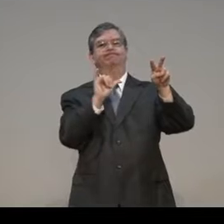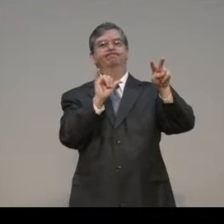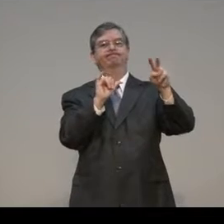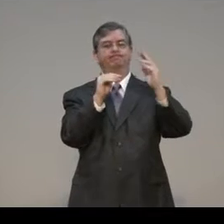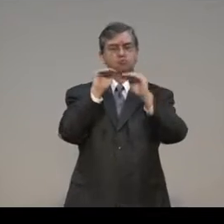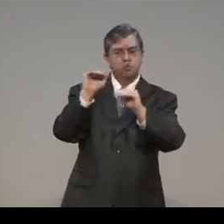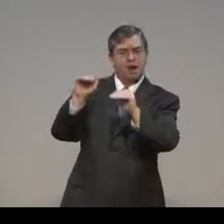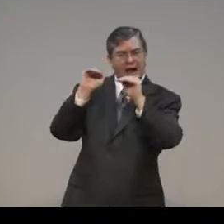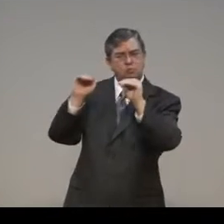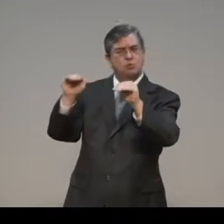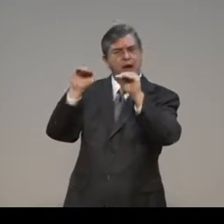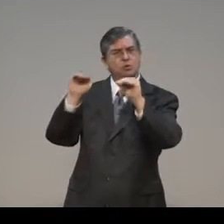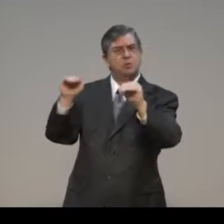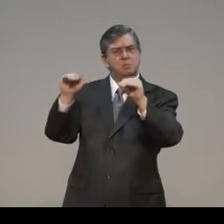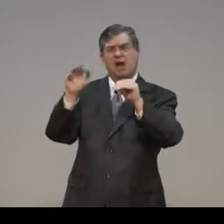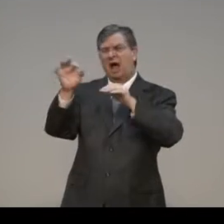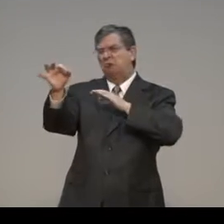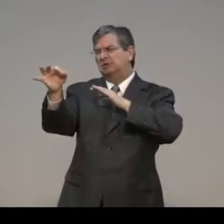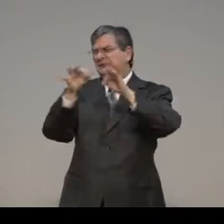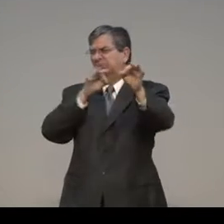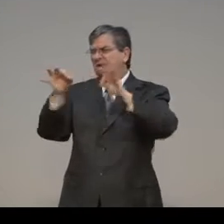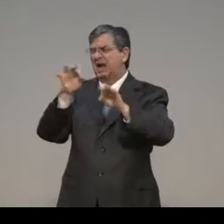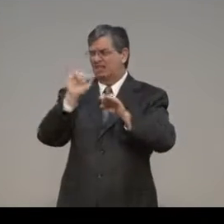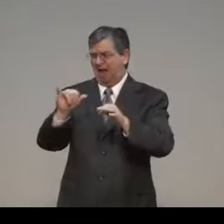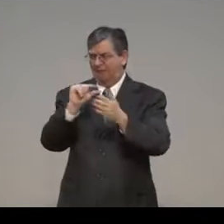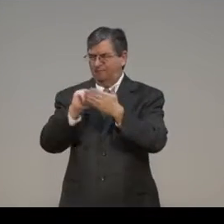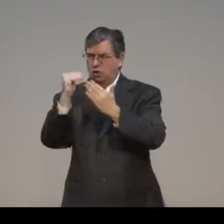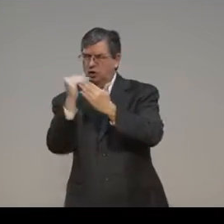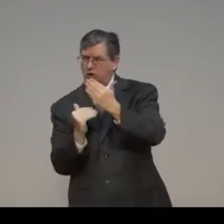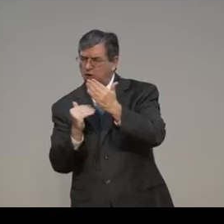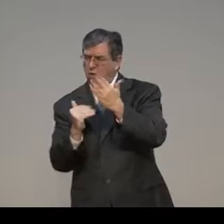And that it came through God's message came through the law.